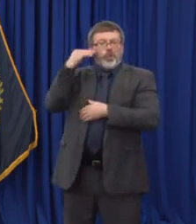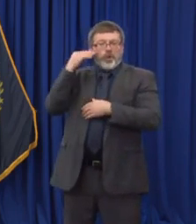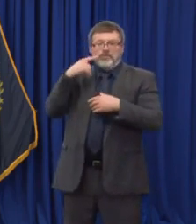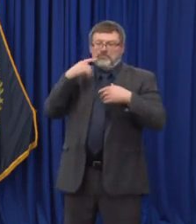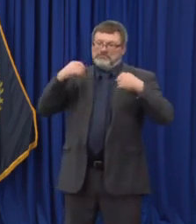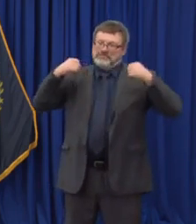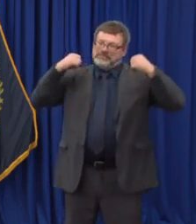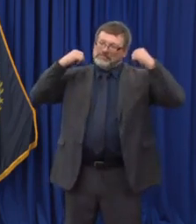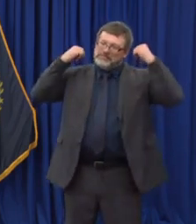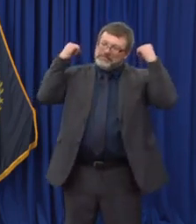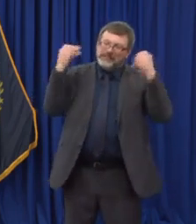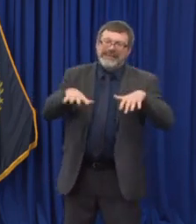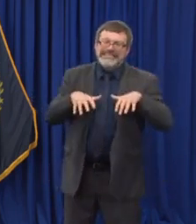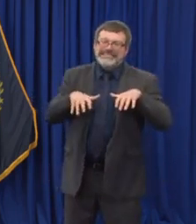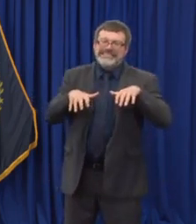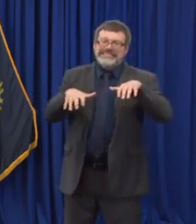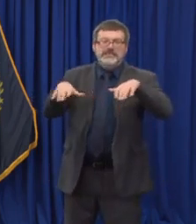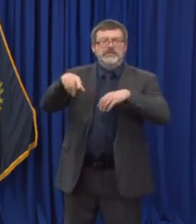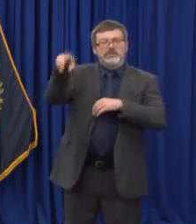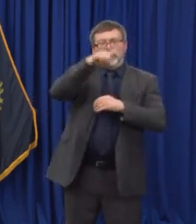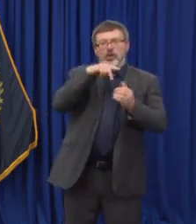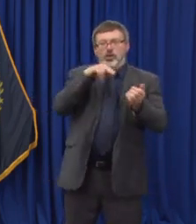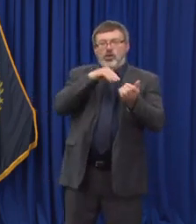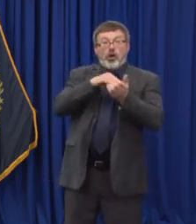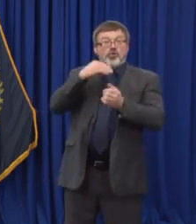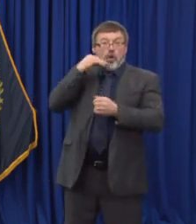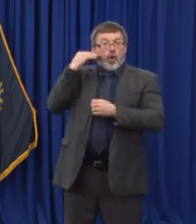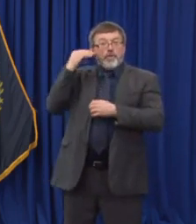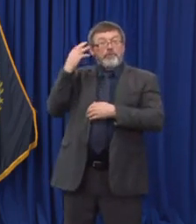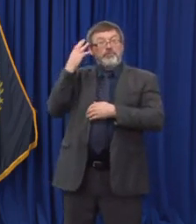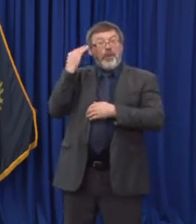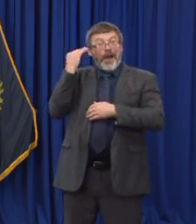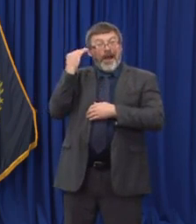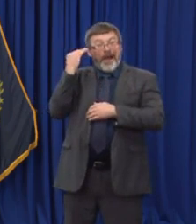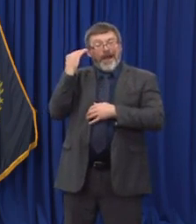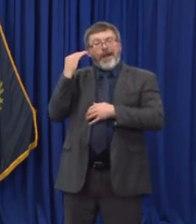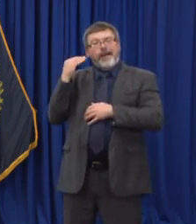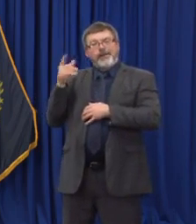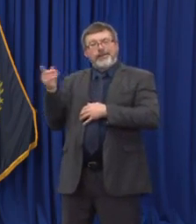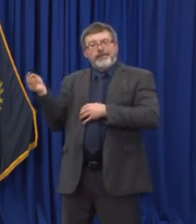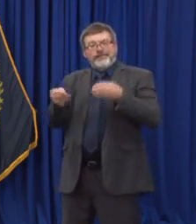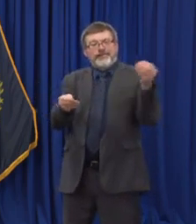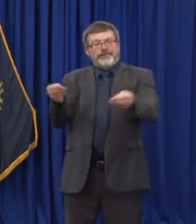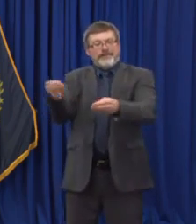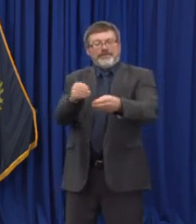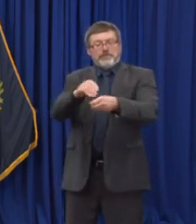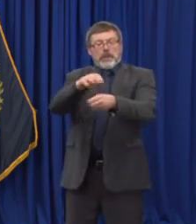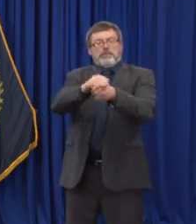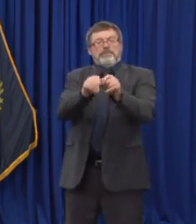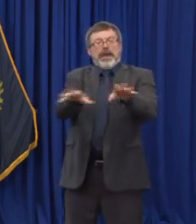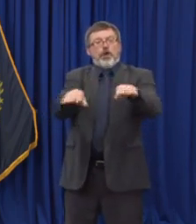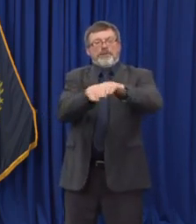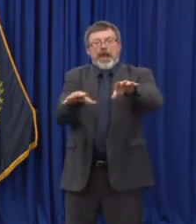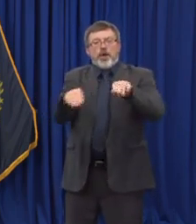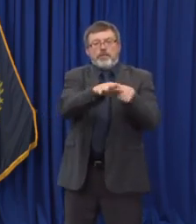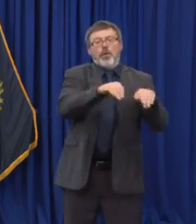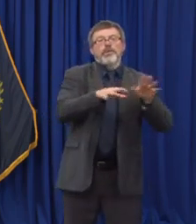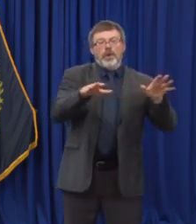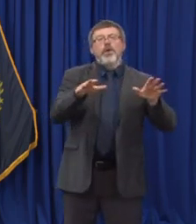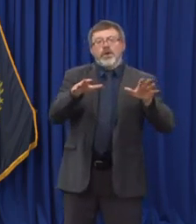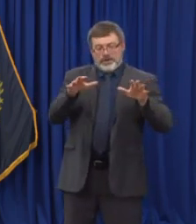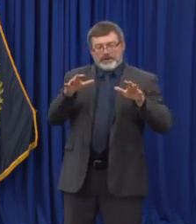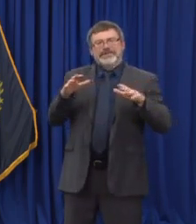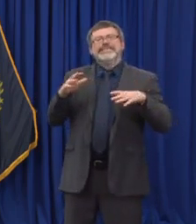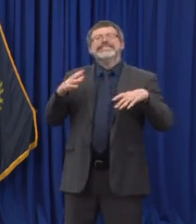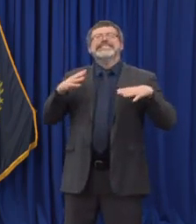was what their risk factor for COVID-19 was. As these outbreaks came under control through this enhanced infection prevention in the facilities